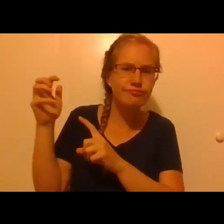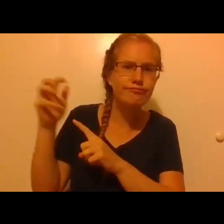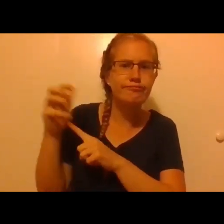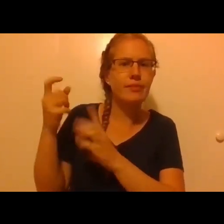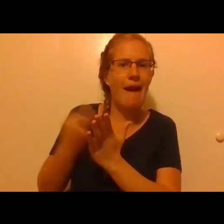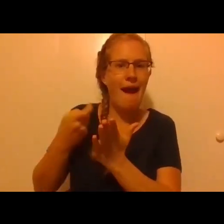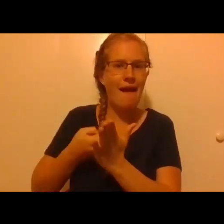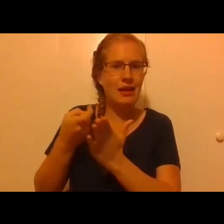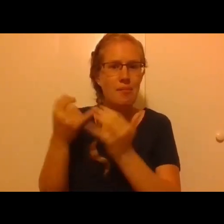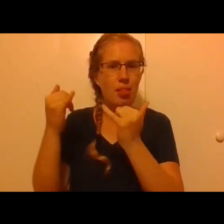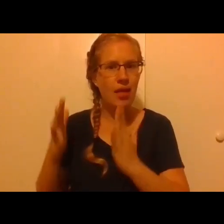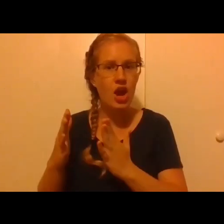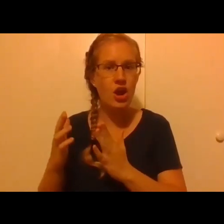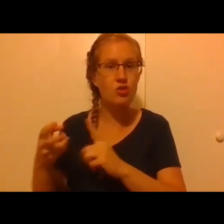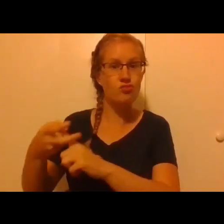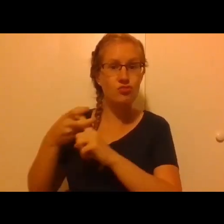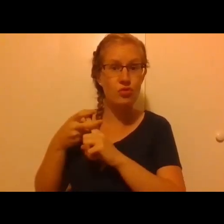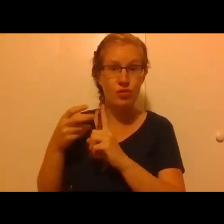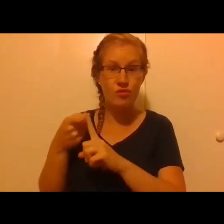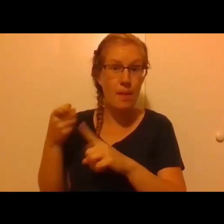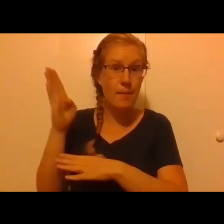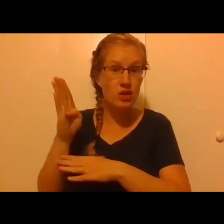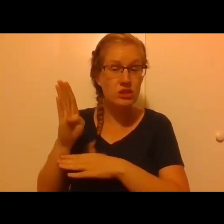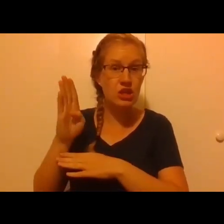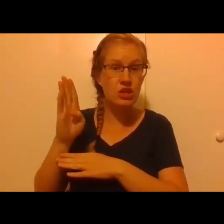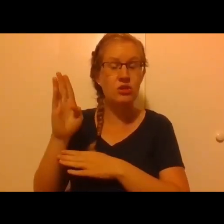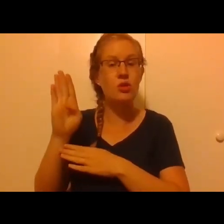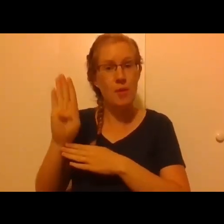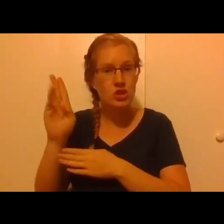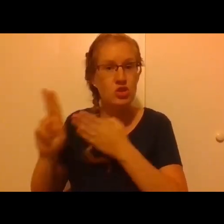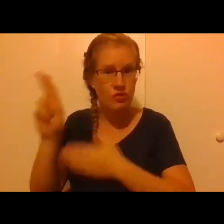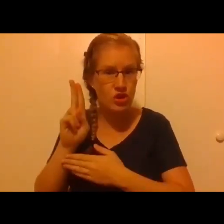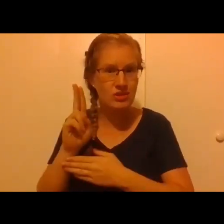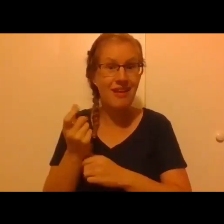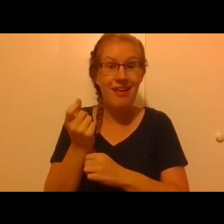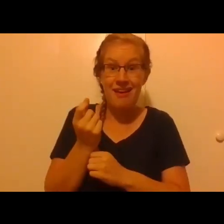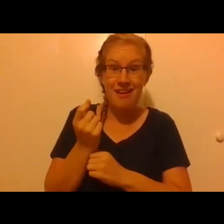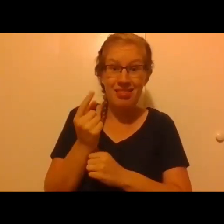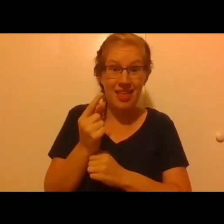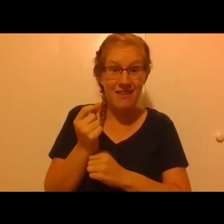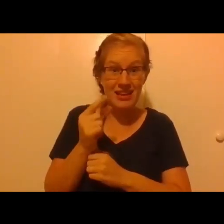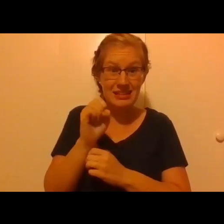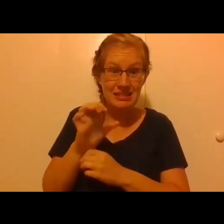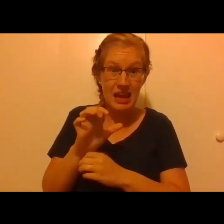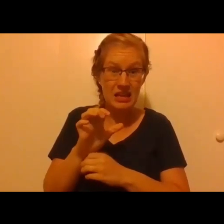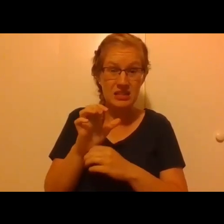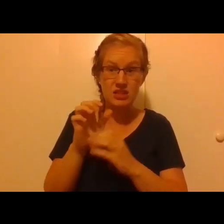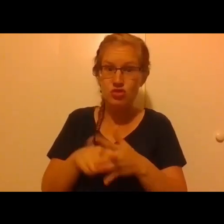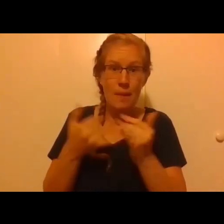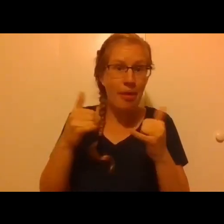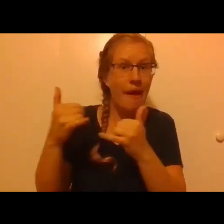player recruited by Boston University, and only 11 seconds into his playing time